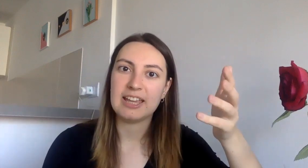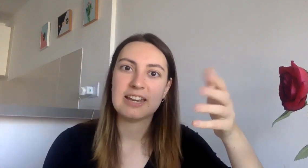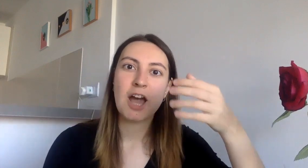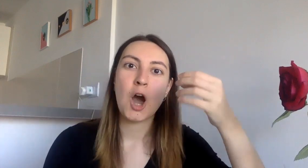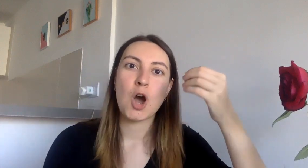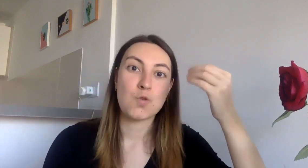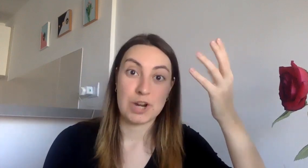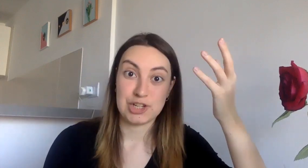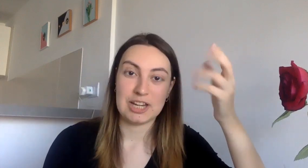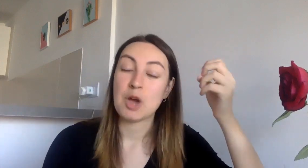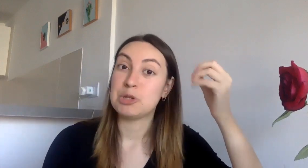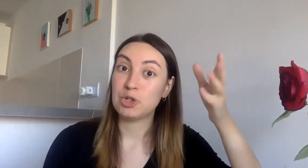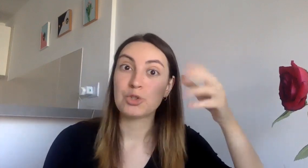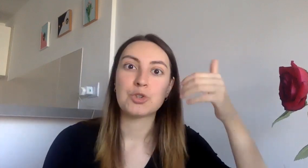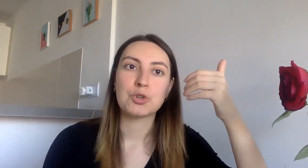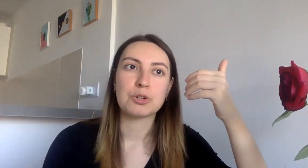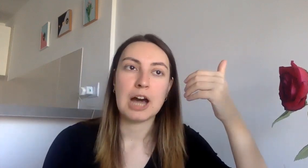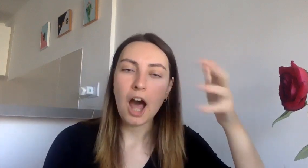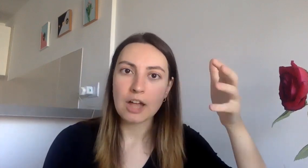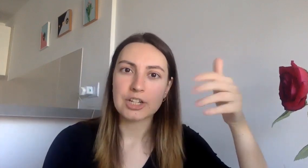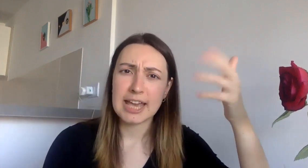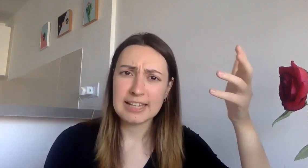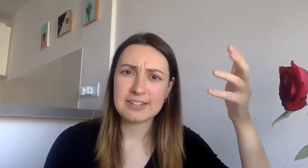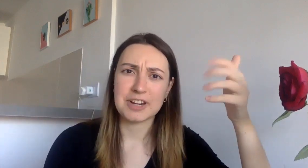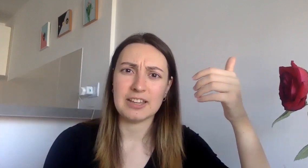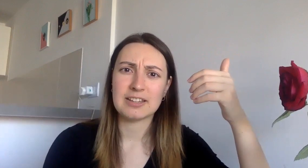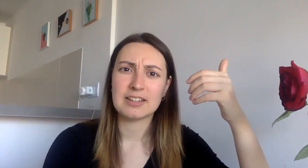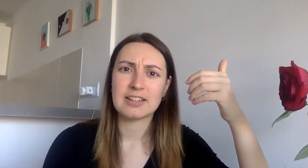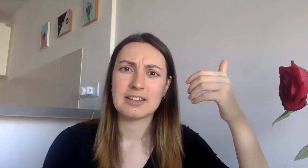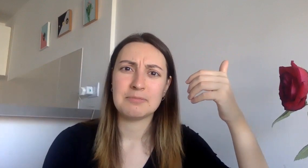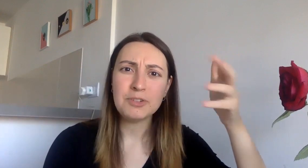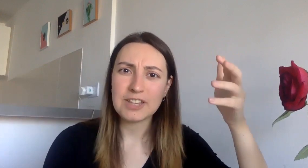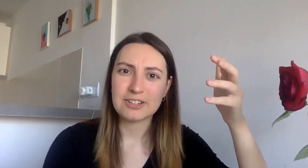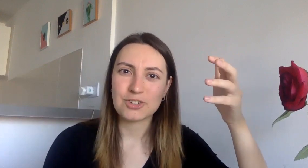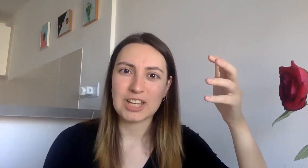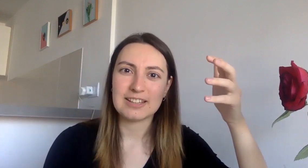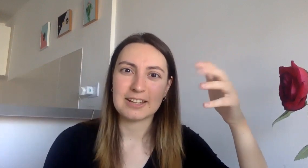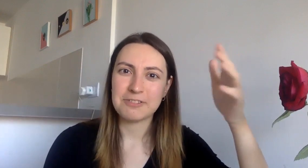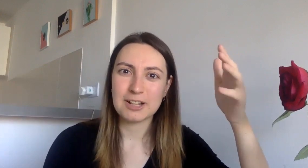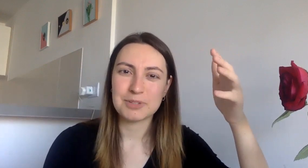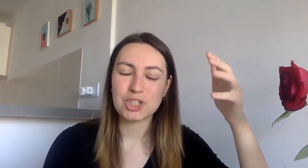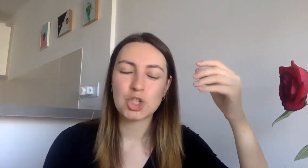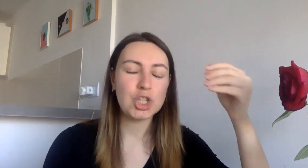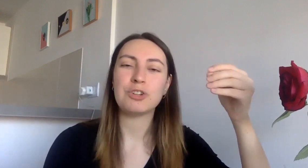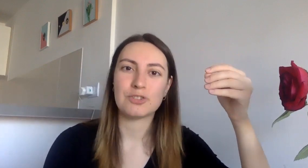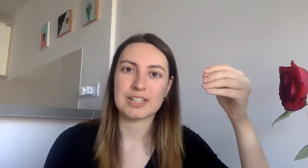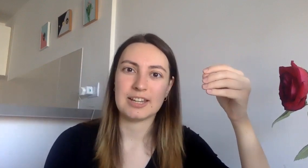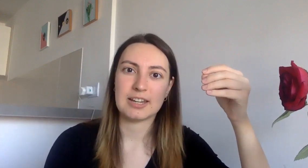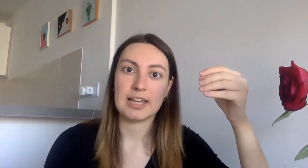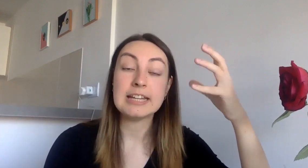writing but also art history movie industry like films so interesting and i